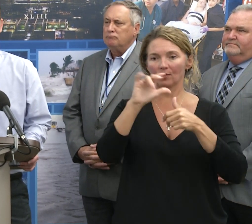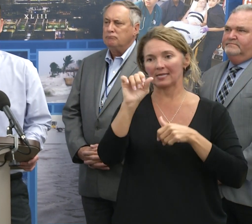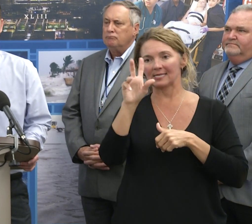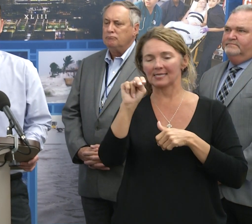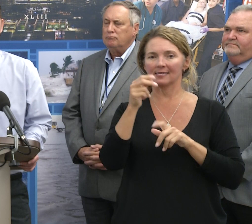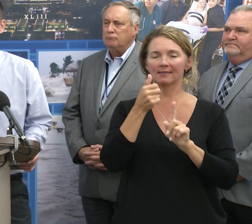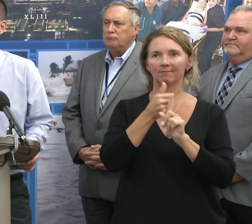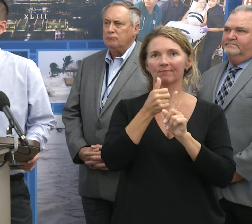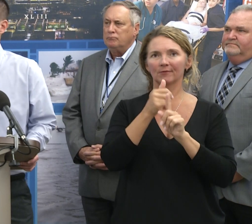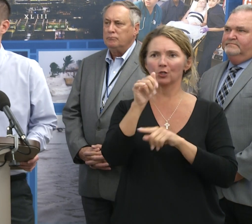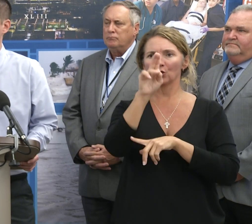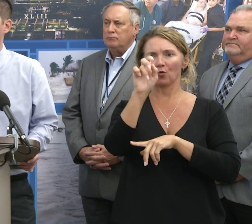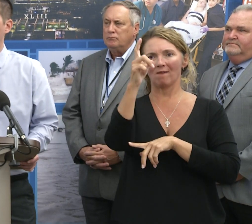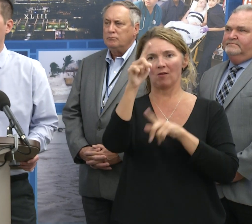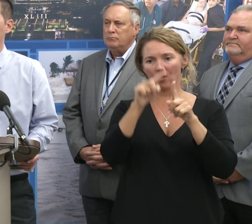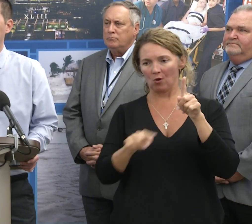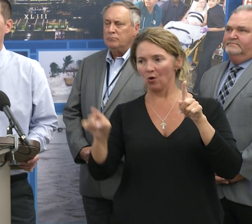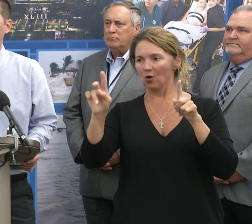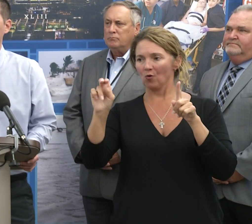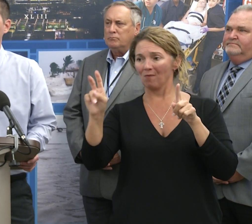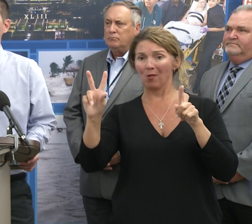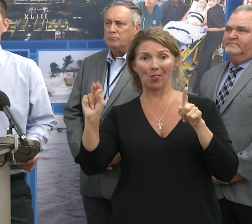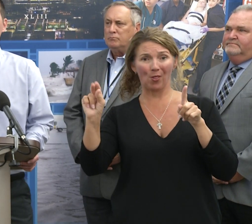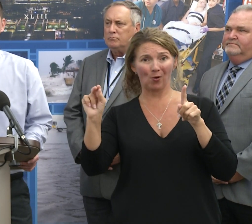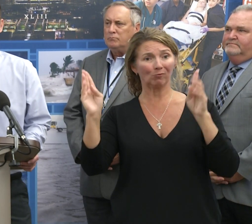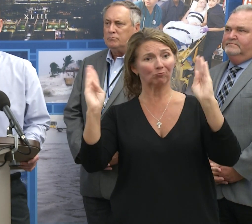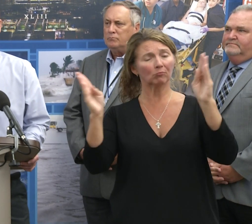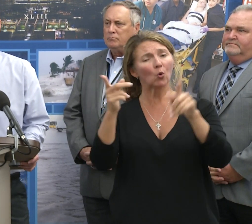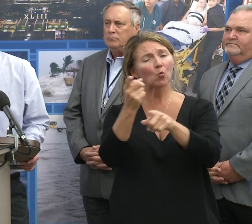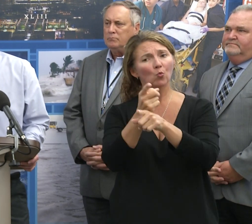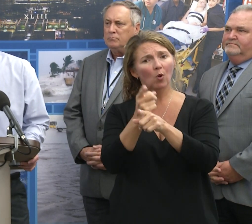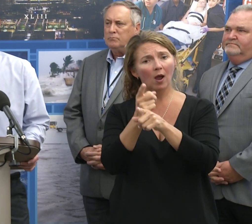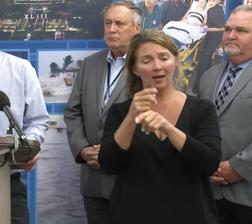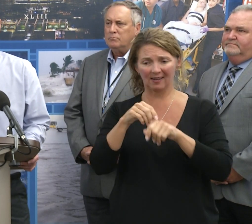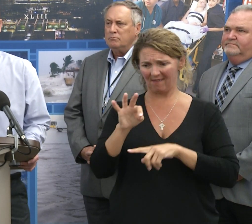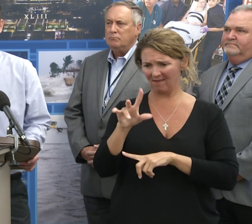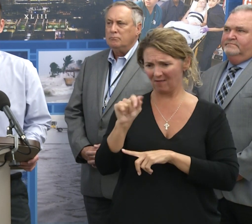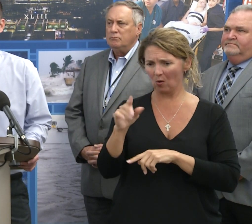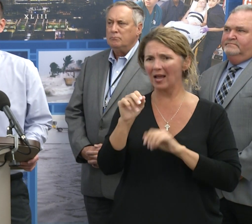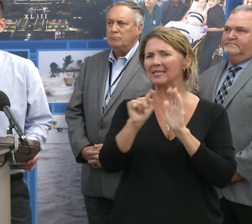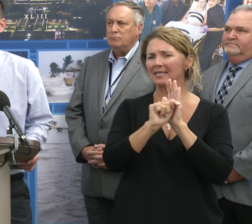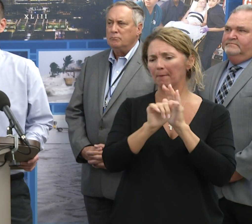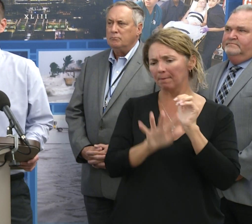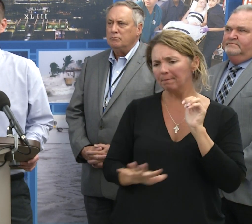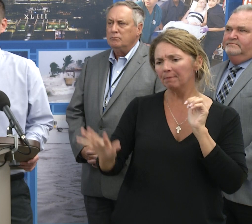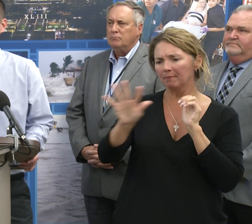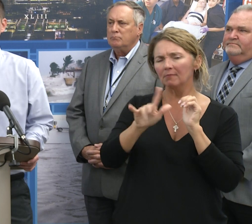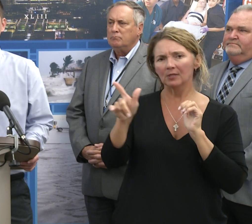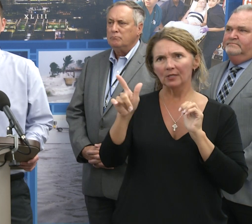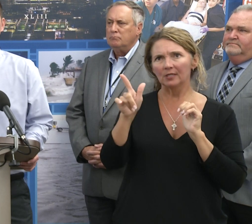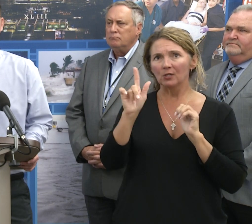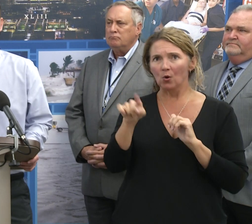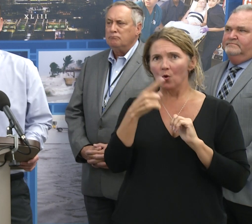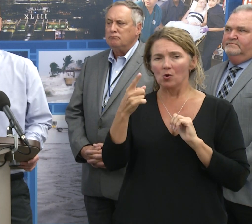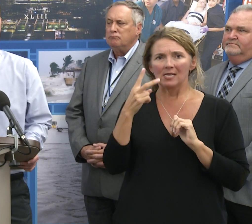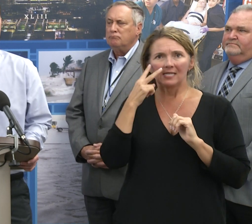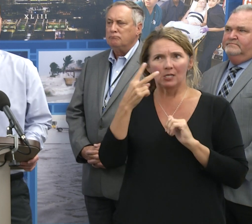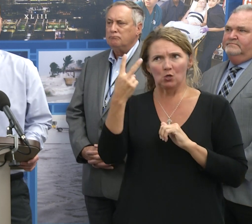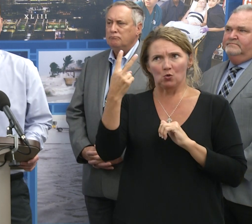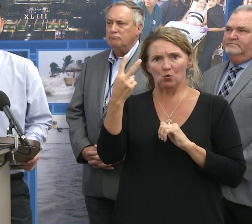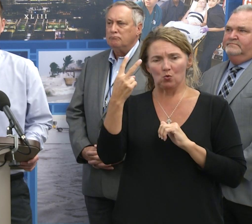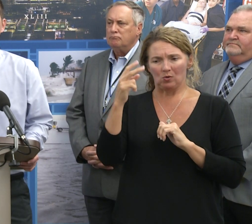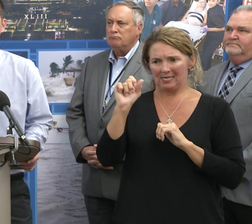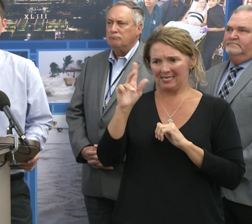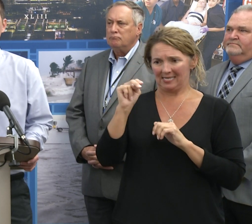season being, you know, June 1st to November 30th. And it is true. And I think Florida and the Tampa Bay area are really only seeing two